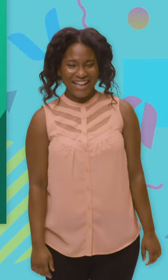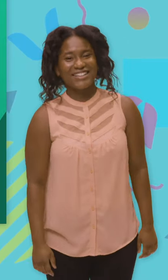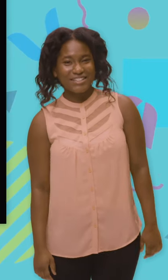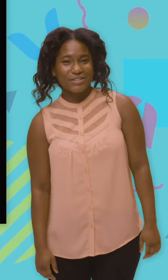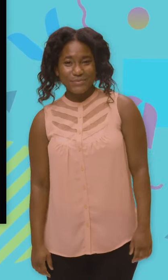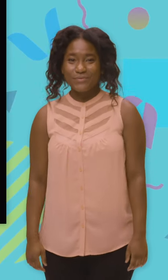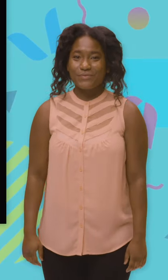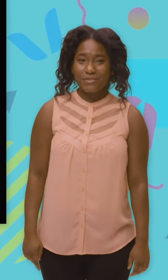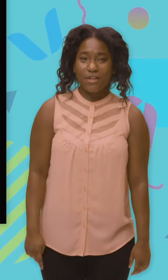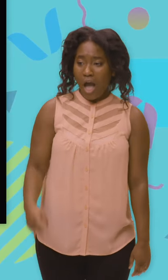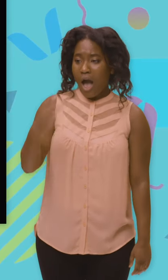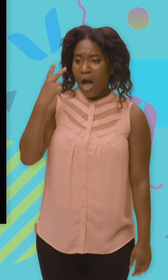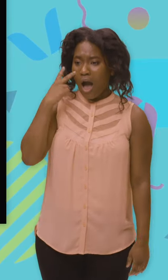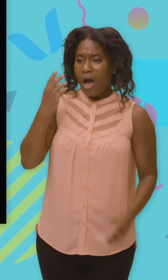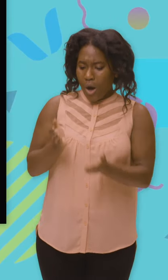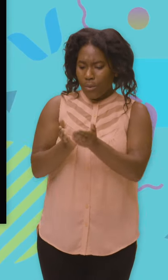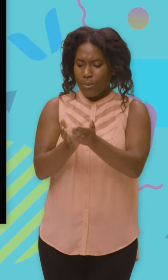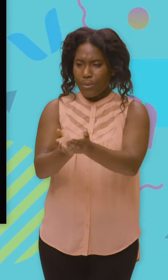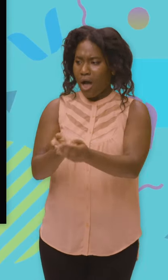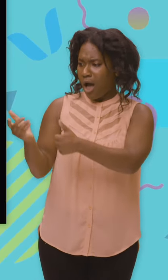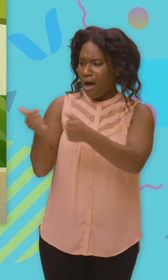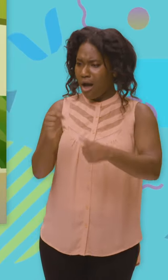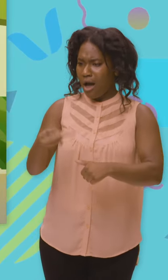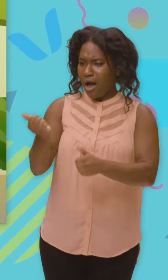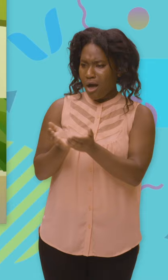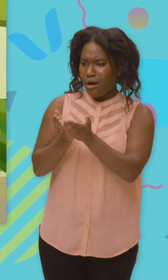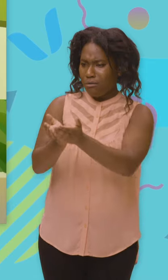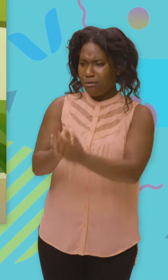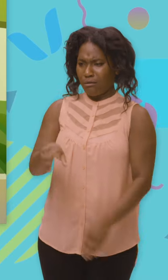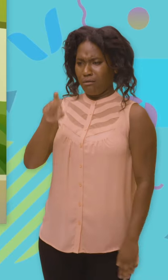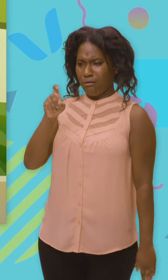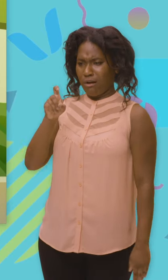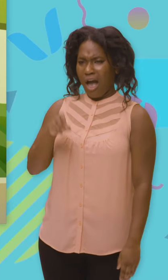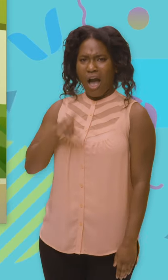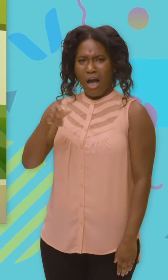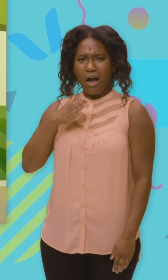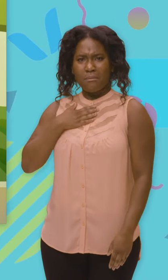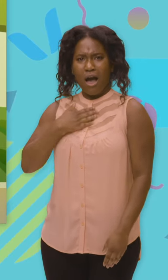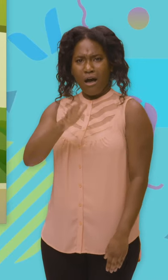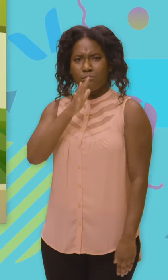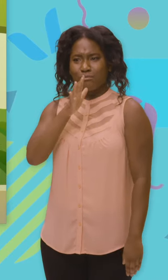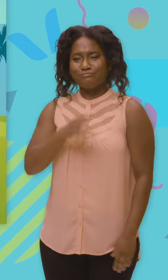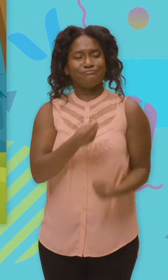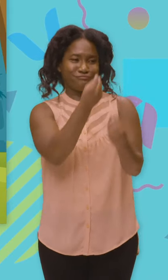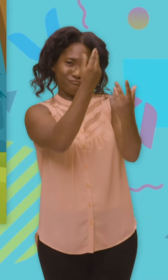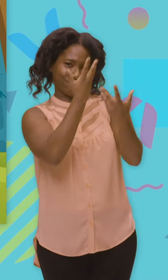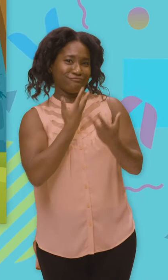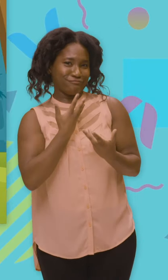I saw a boat pulling another. I didn't know the boat so I asked my mother. She said,